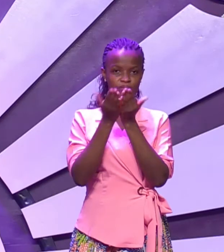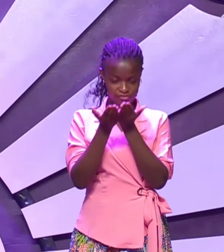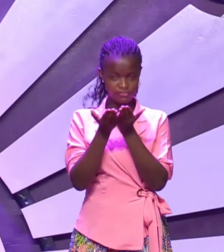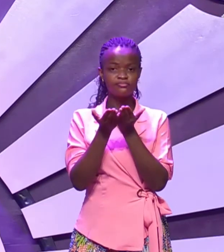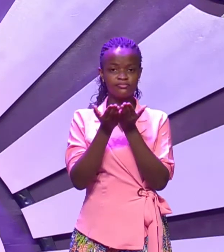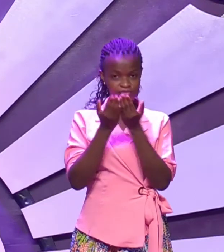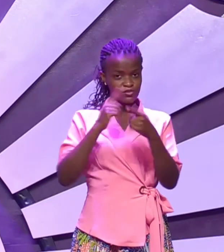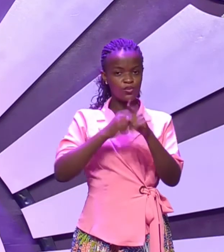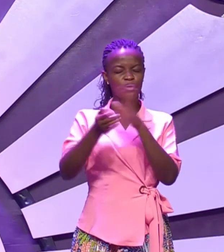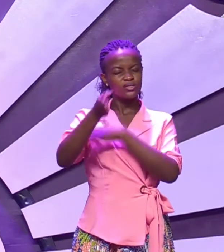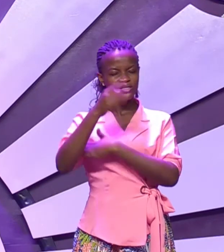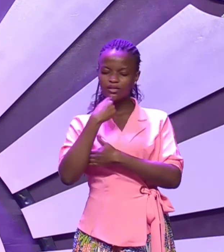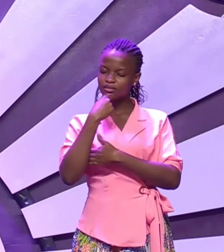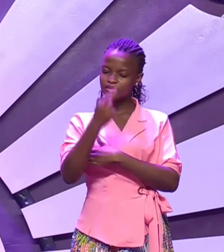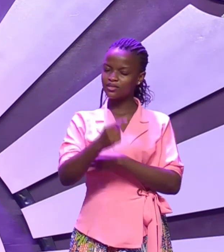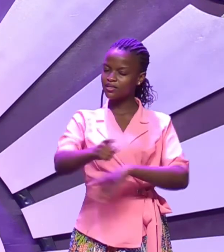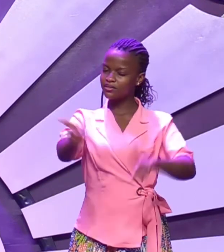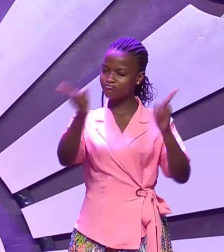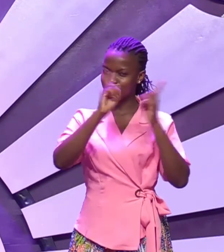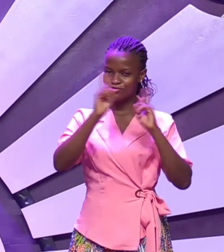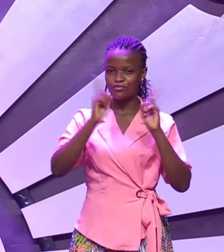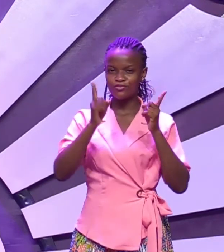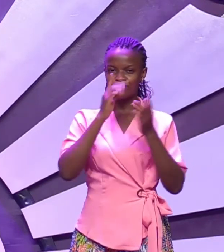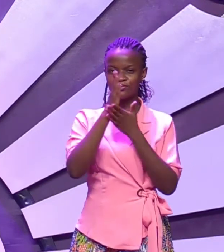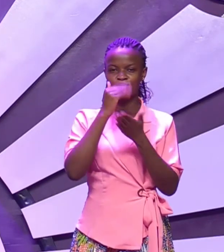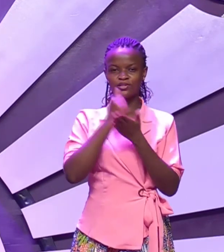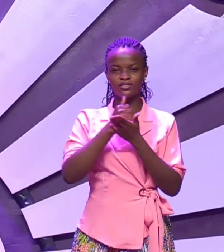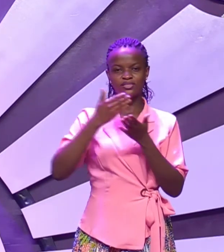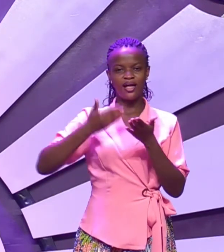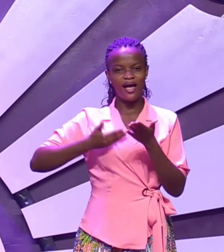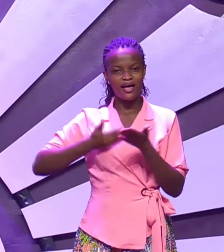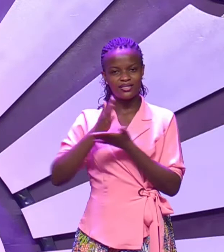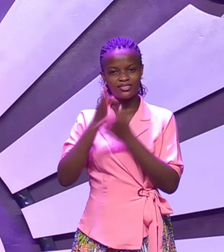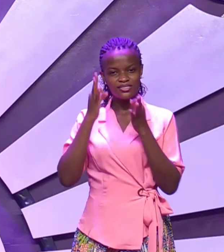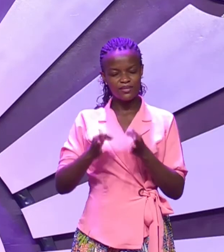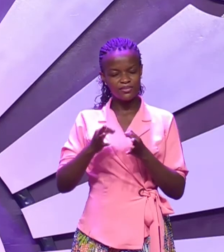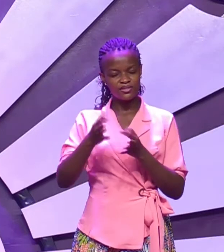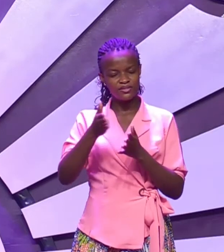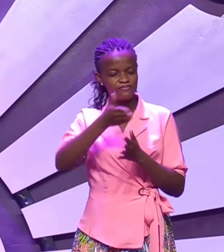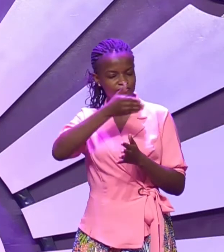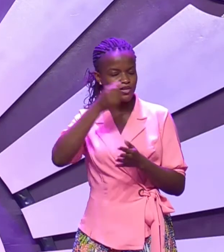when God says no it's because he has got something better for you